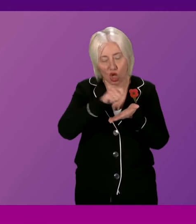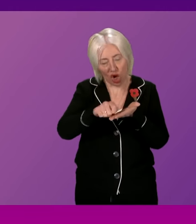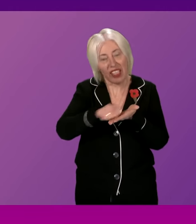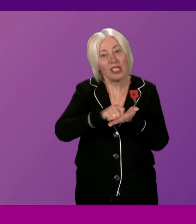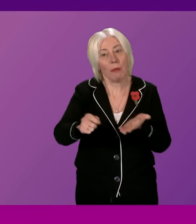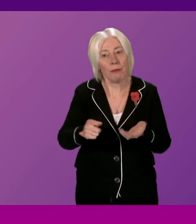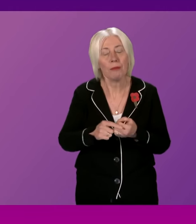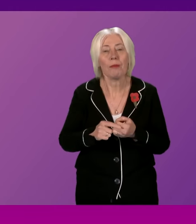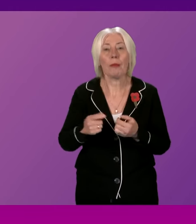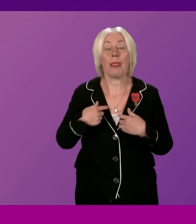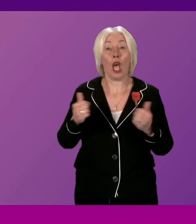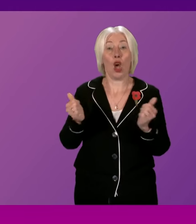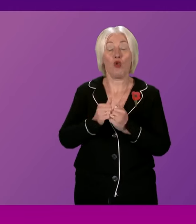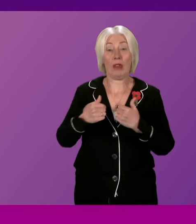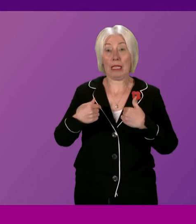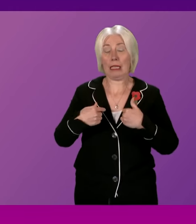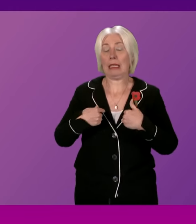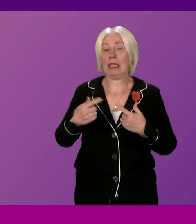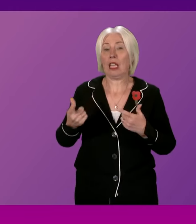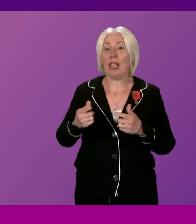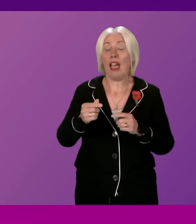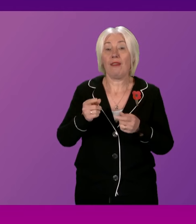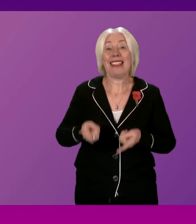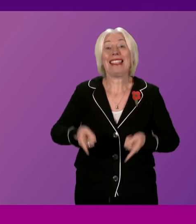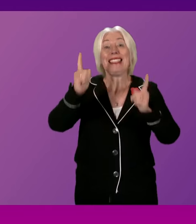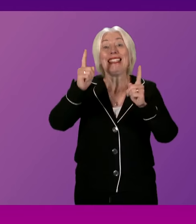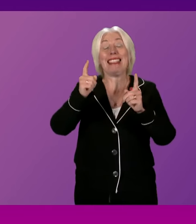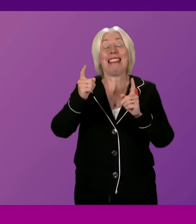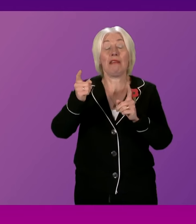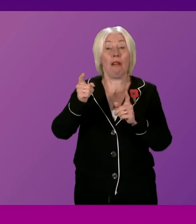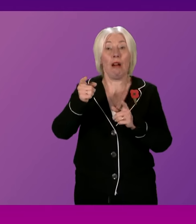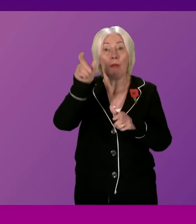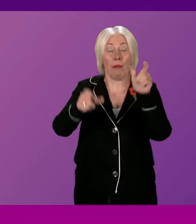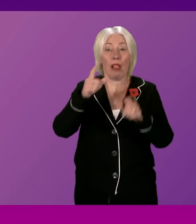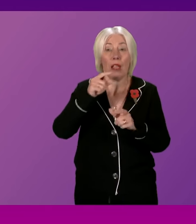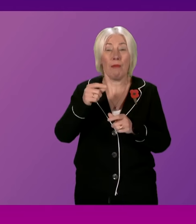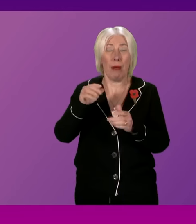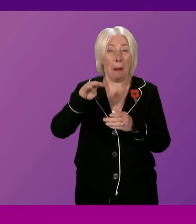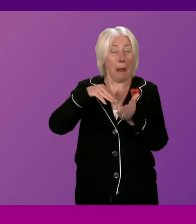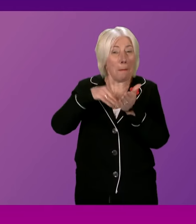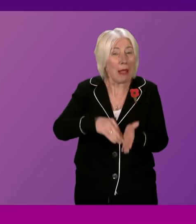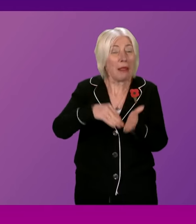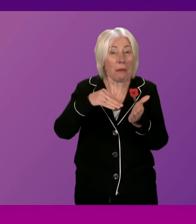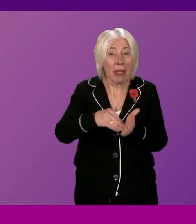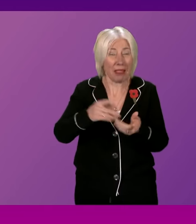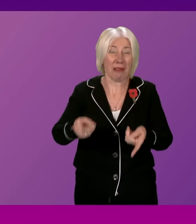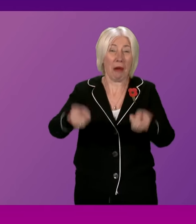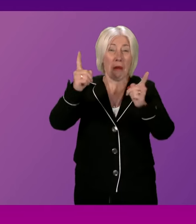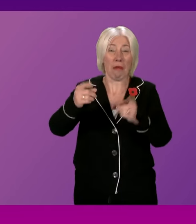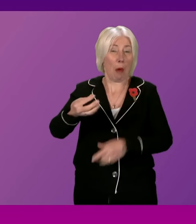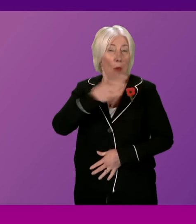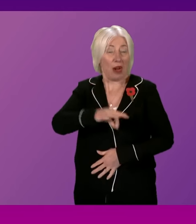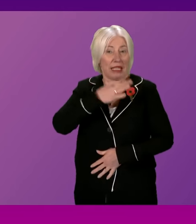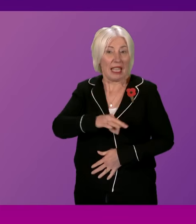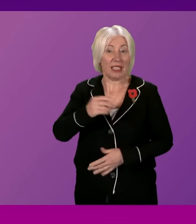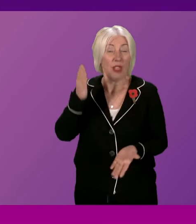agree that with senior executives withdrawing bonuses in the millions of pounds while hard-working journalists are thrown in the scrap heap,